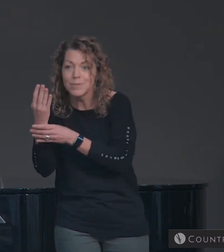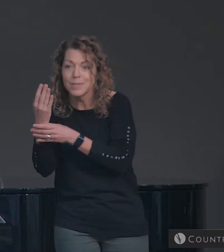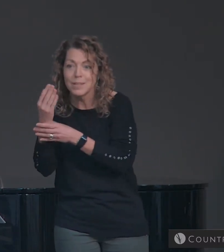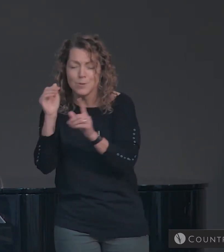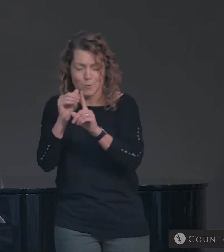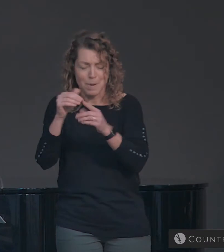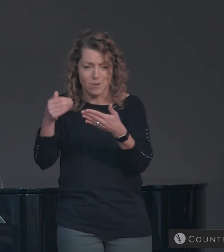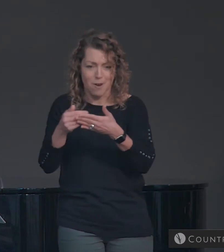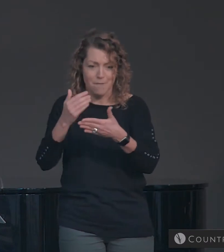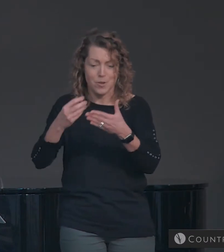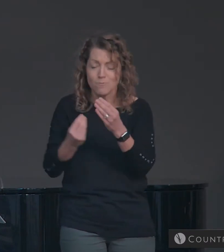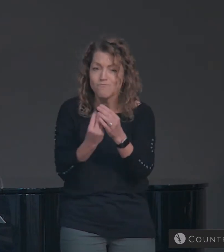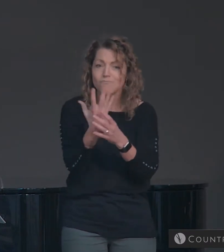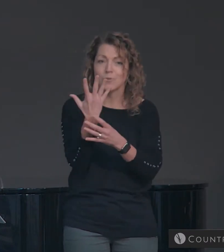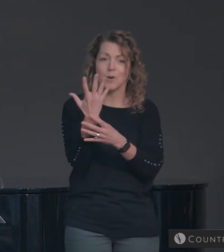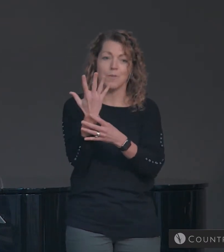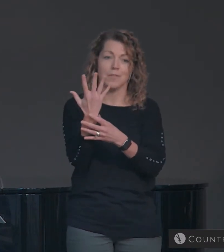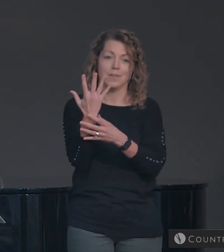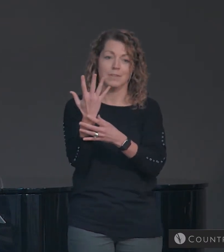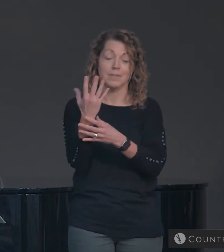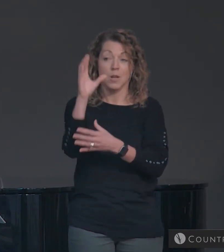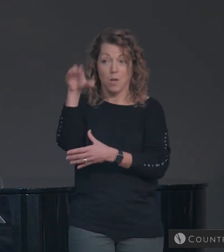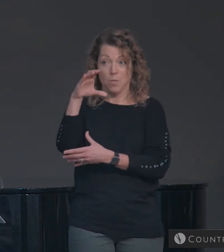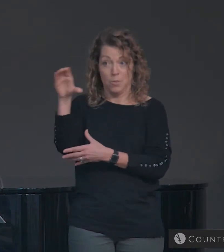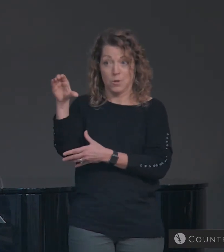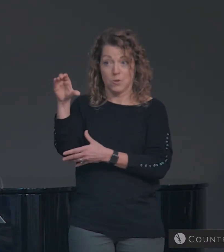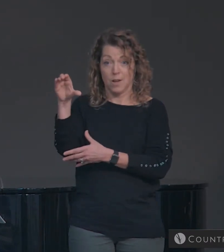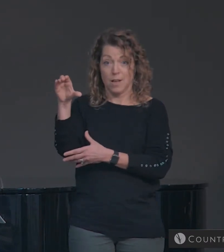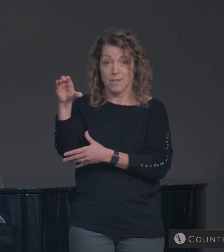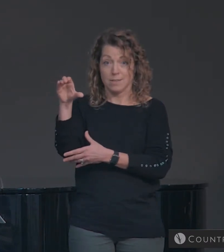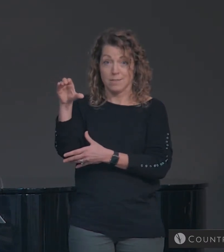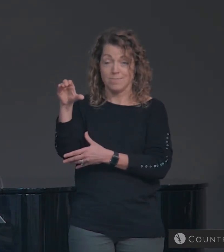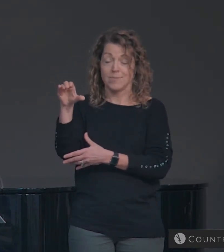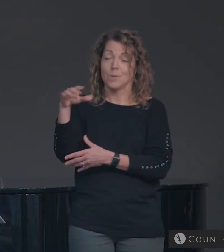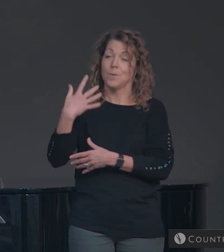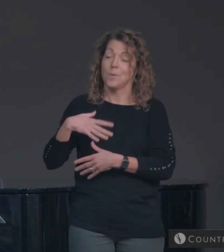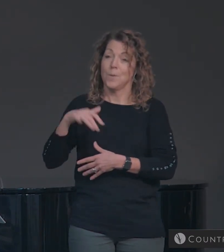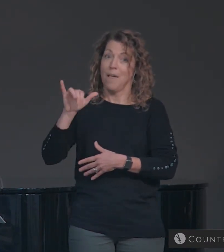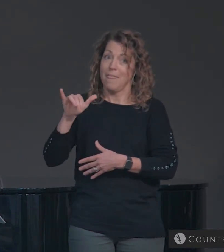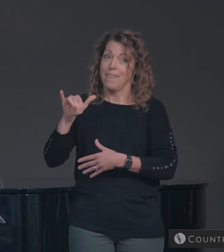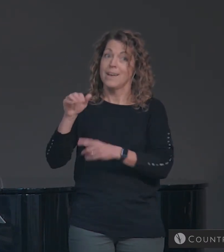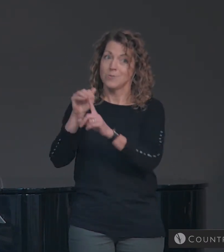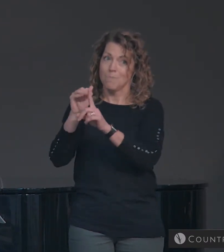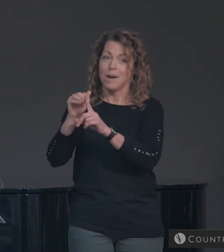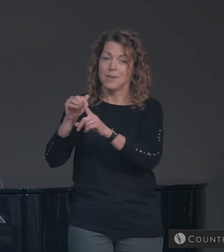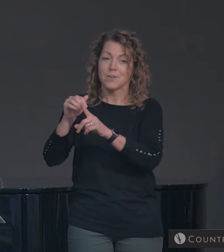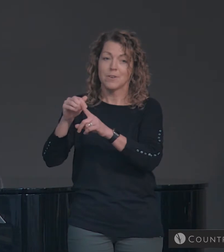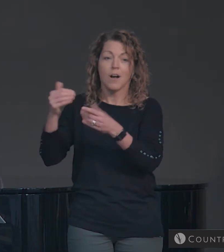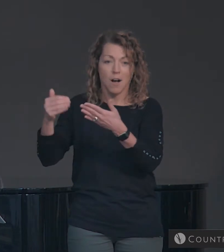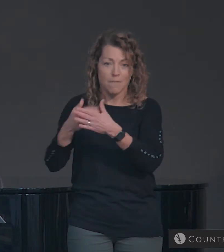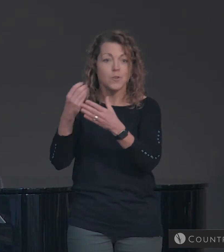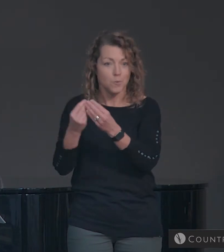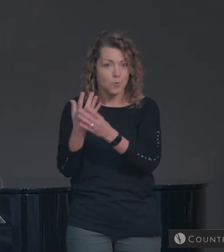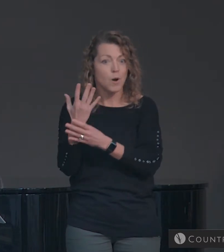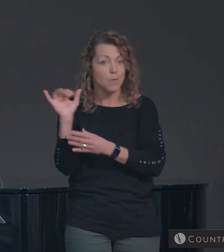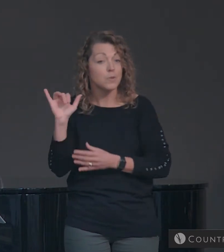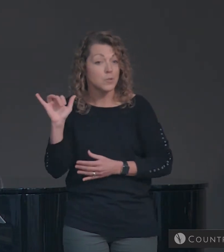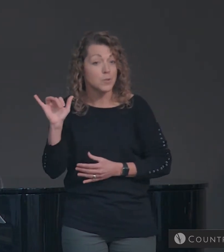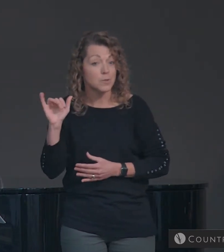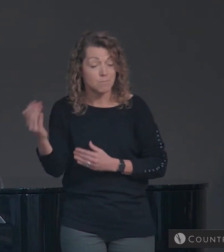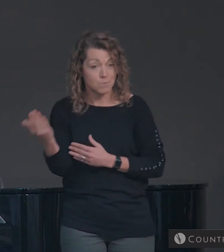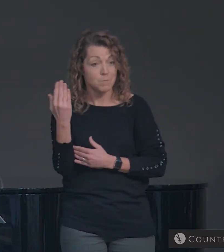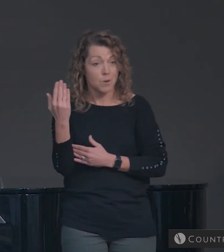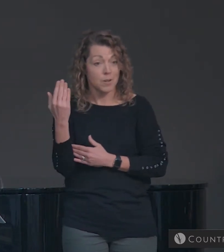growth The cross is also a reminder to us of new growth This morning we have the